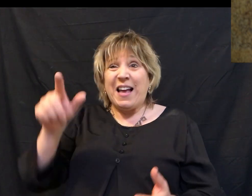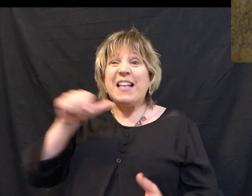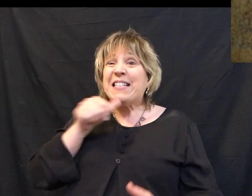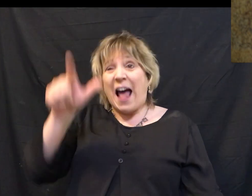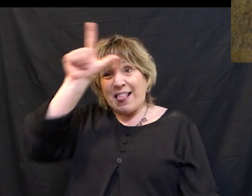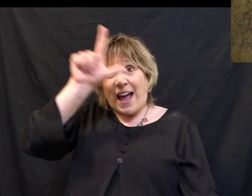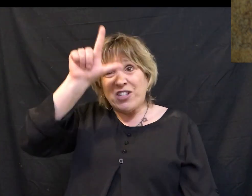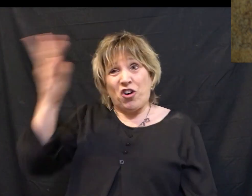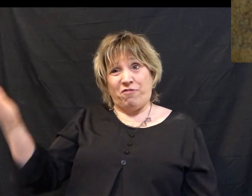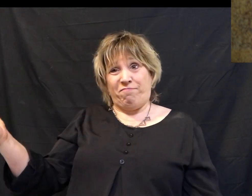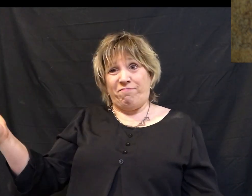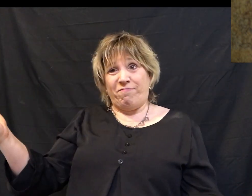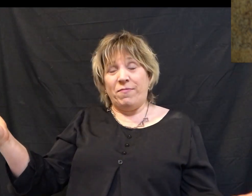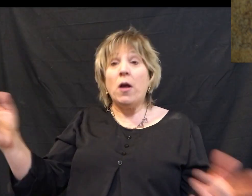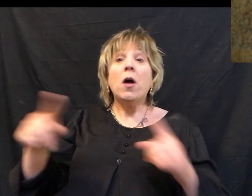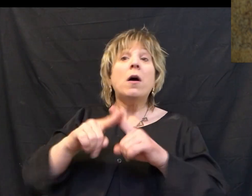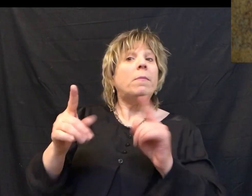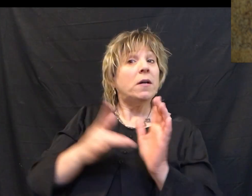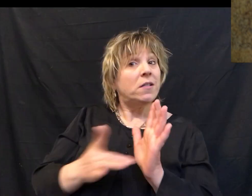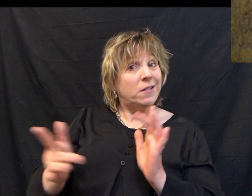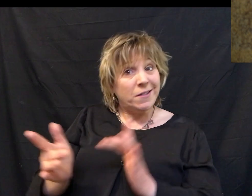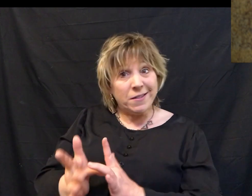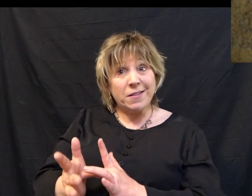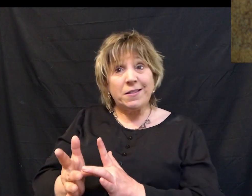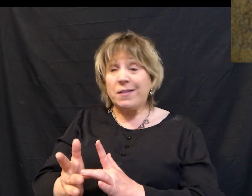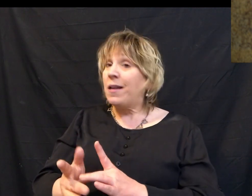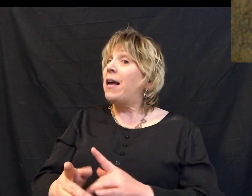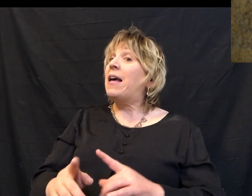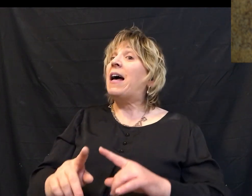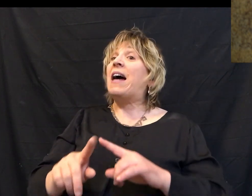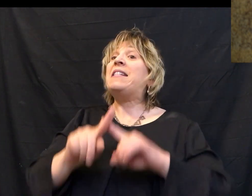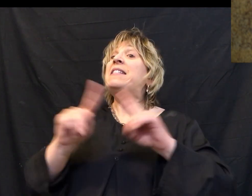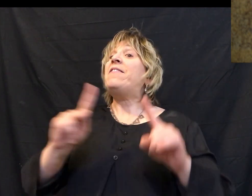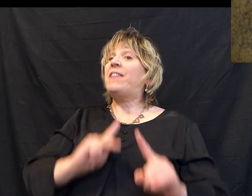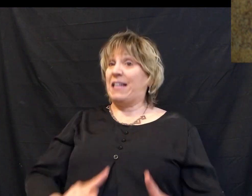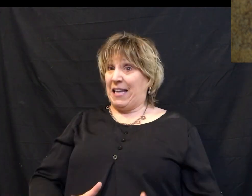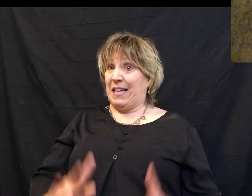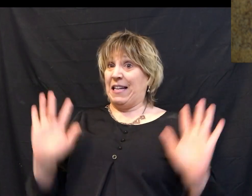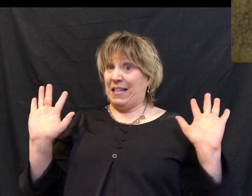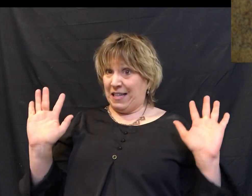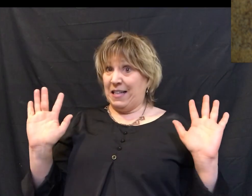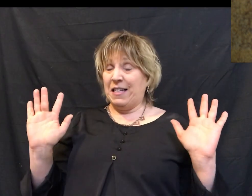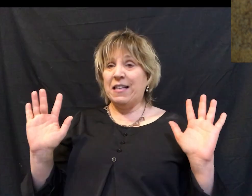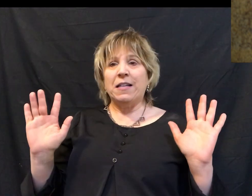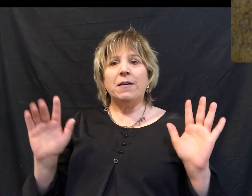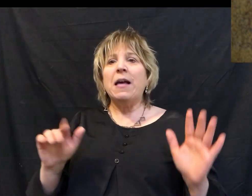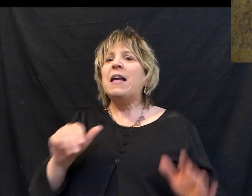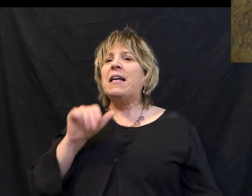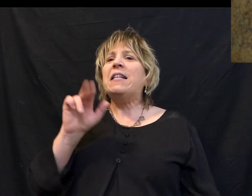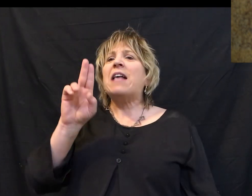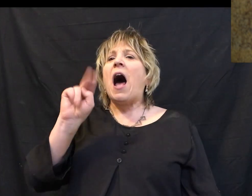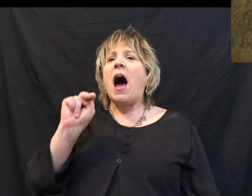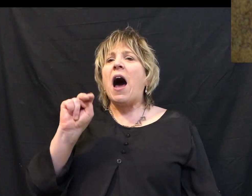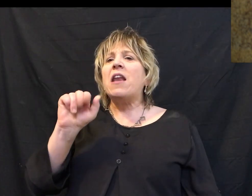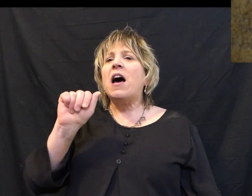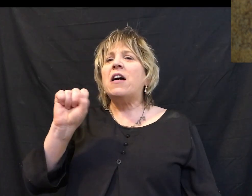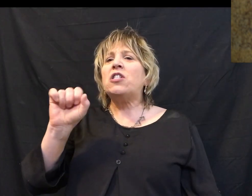logic. But Jesus is a different kind of king. He's unassuming.